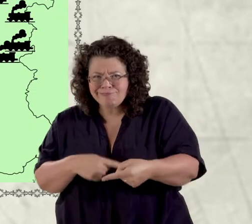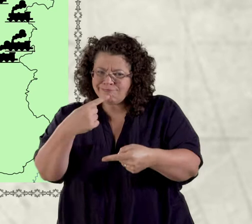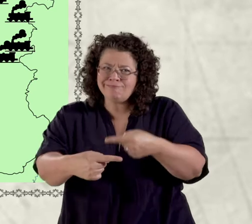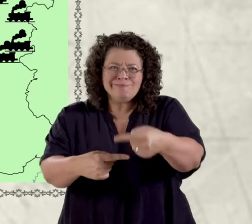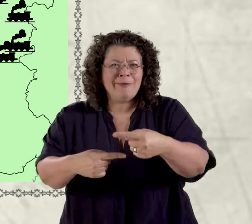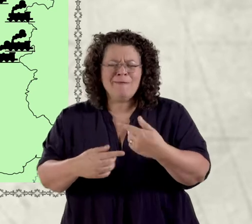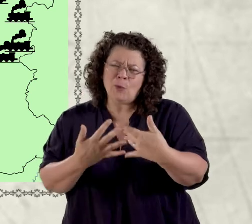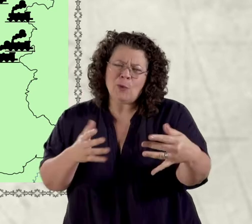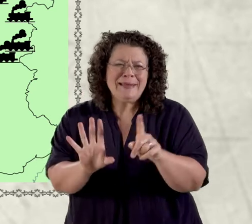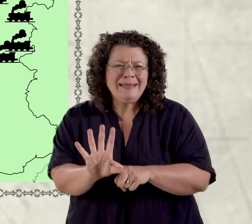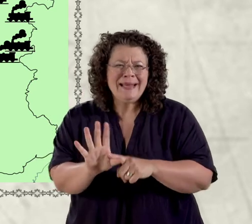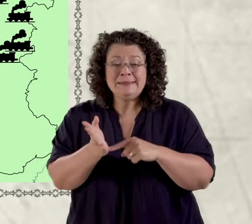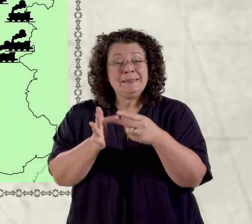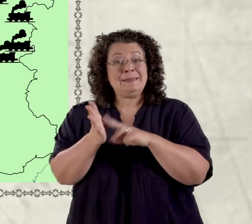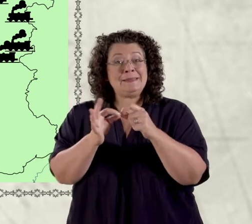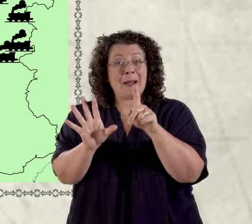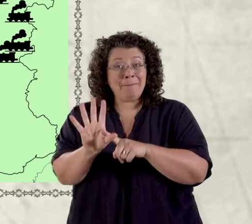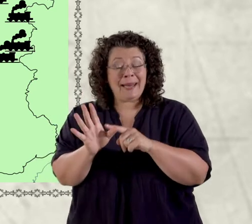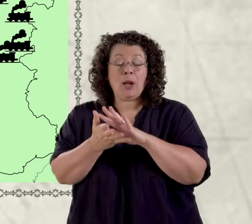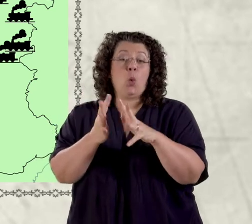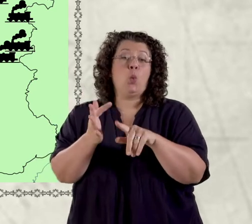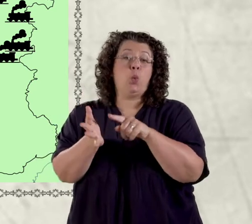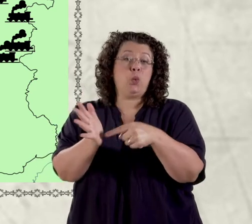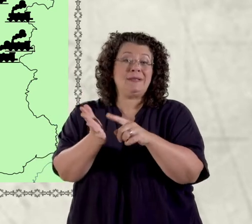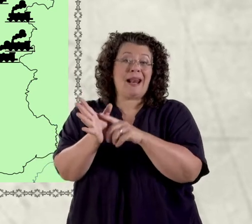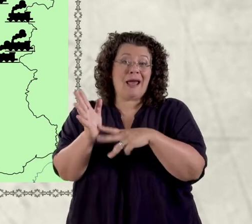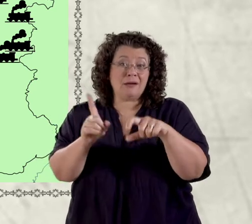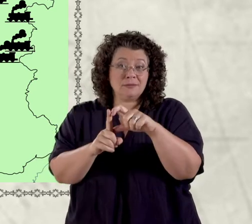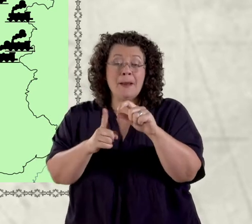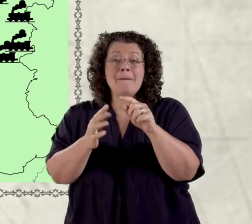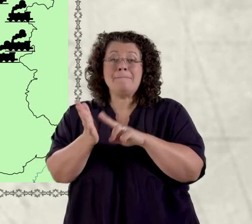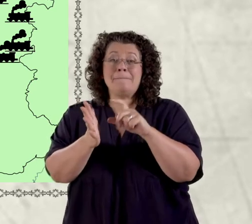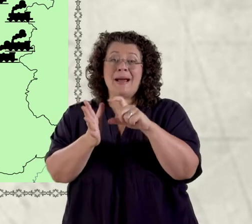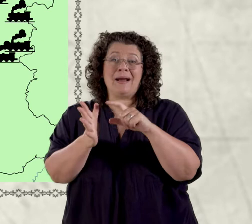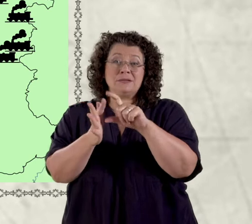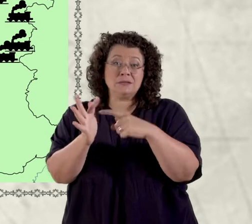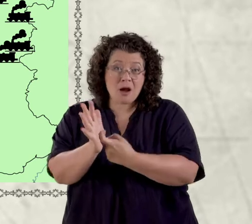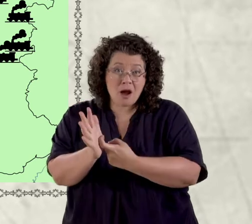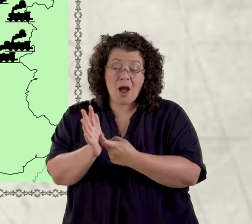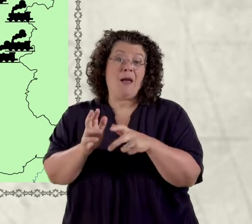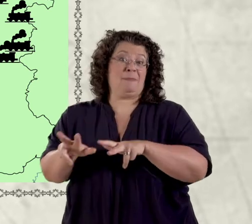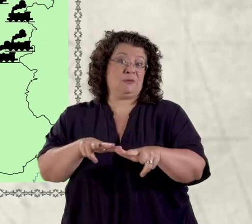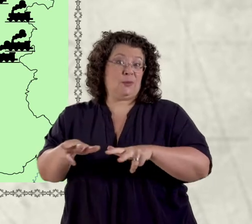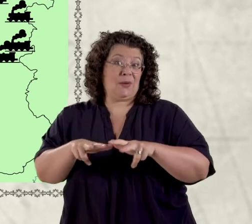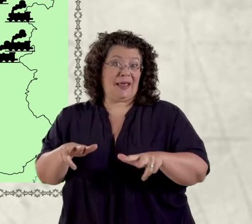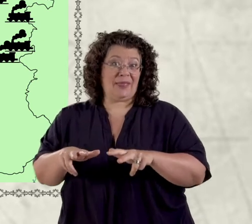whitland pencader and aberystwyth now i was ready